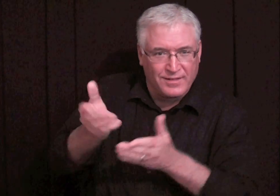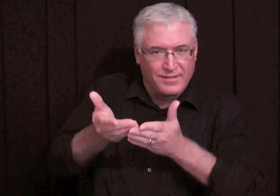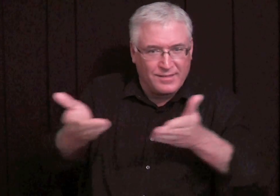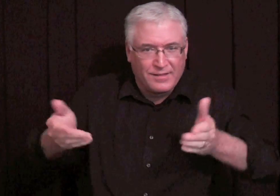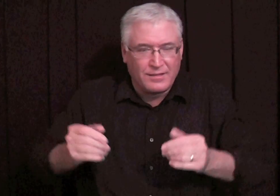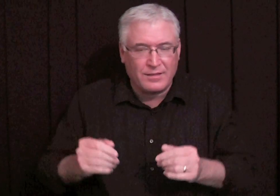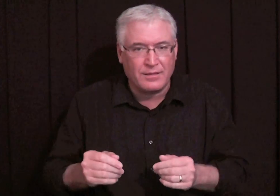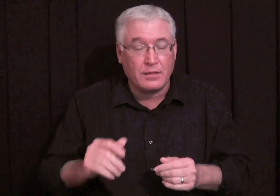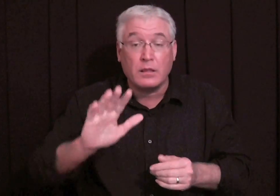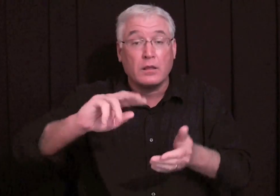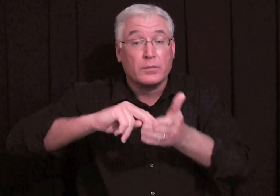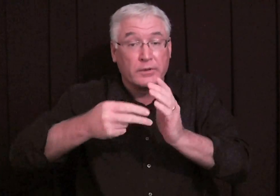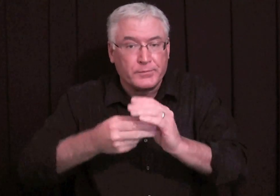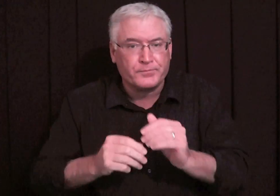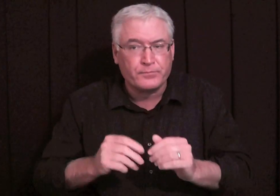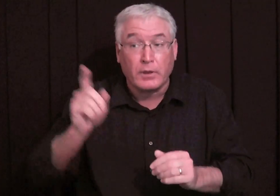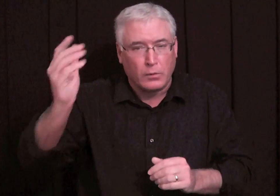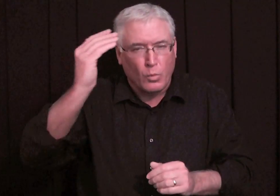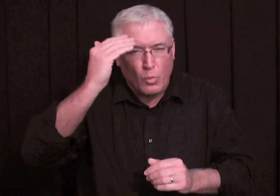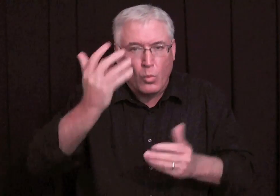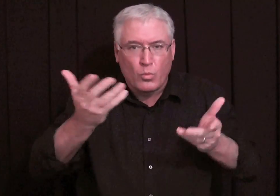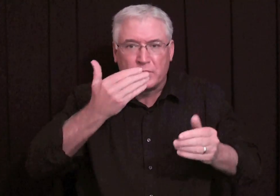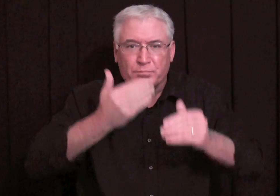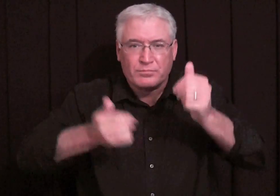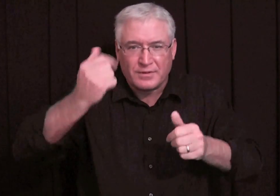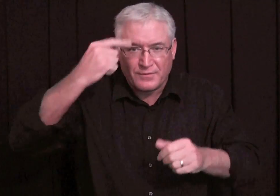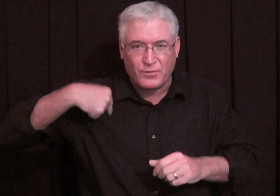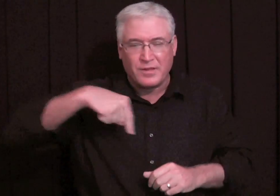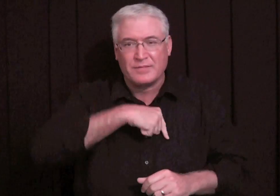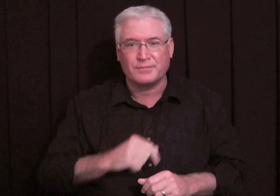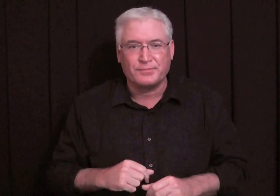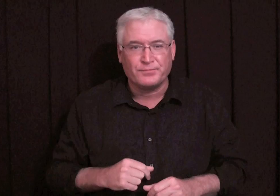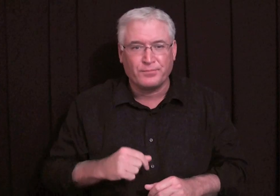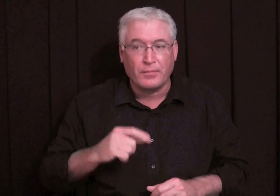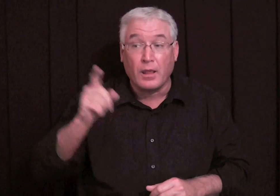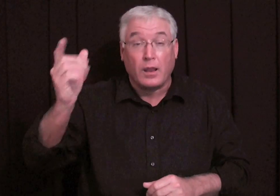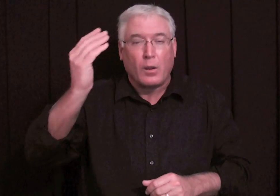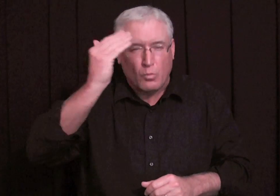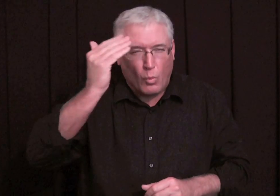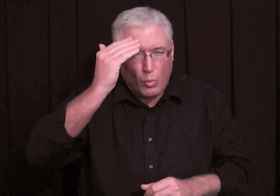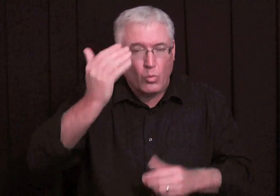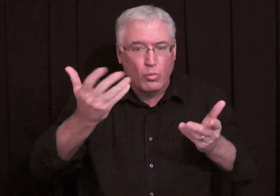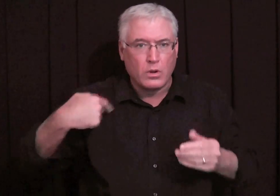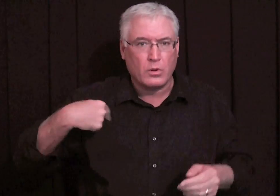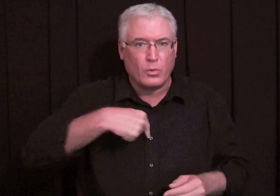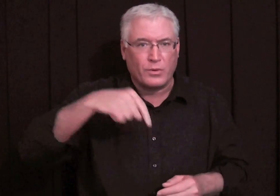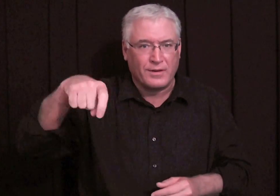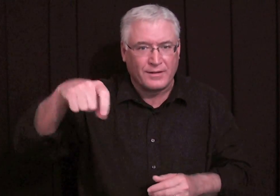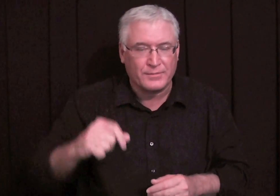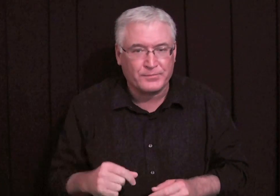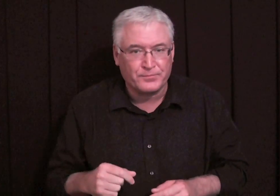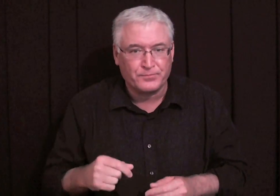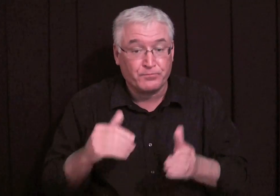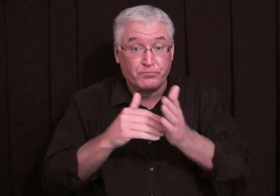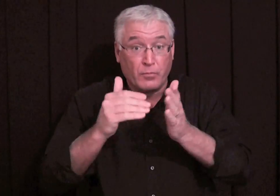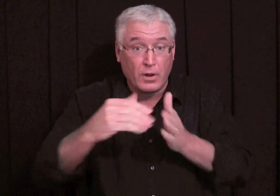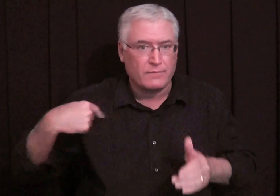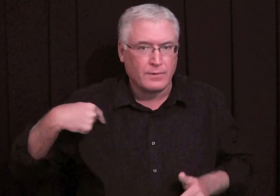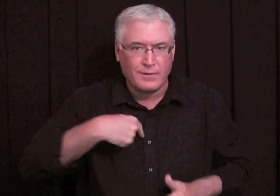always good things. And that means that God knows what's best for us. He knows what we really